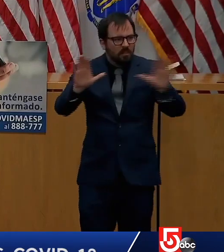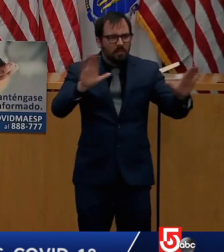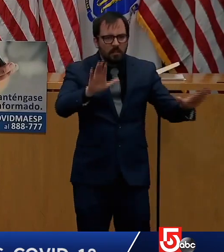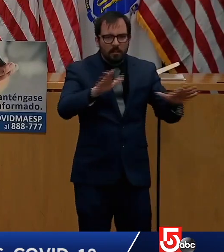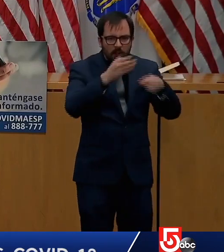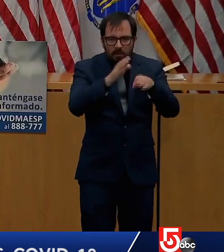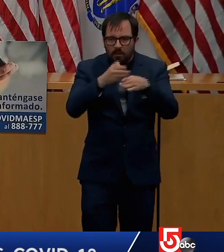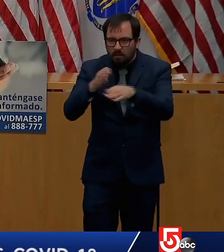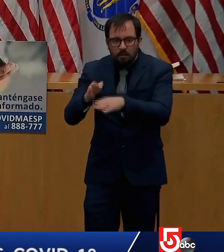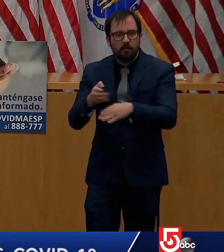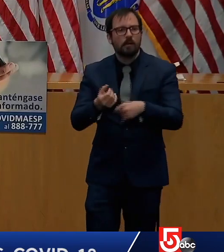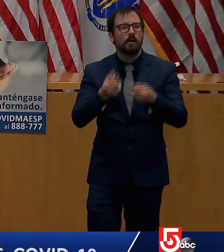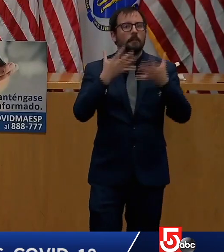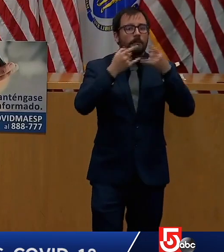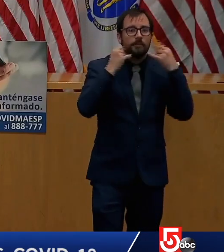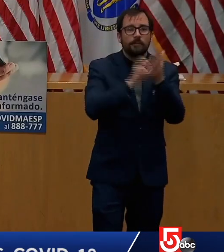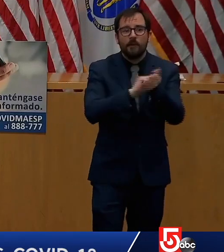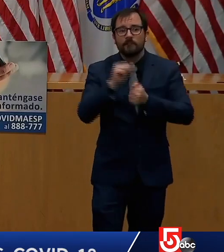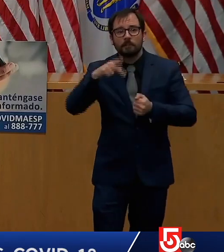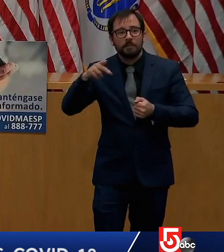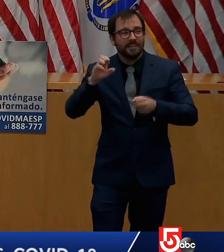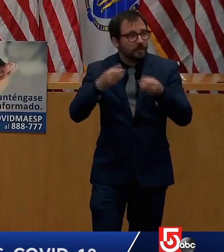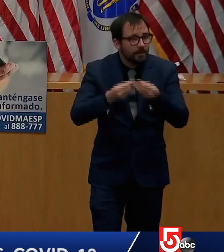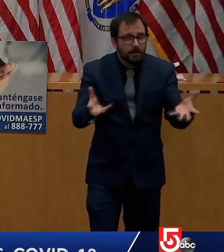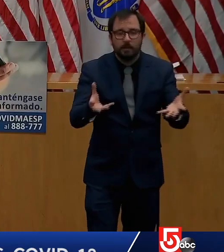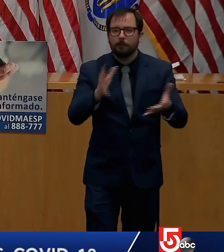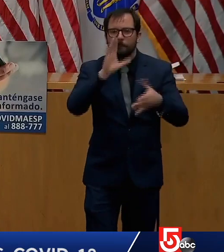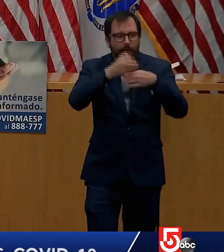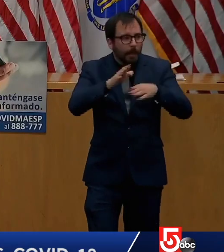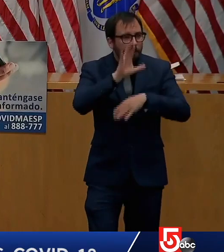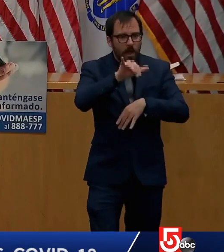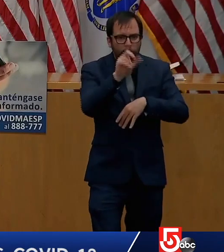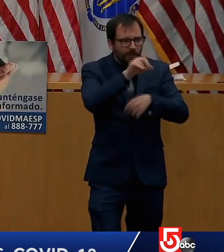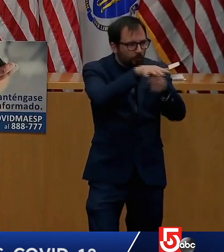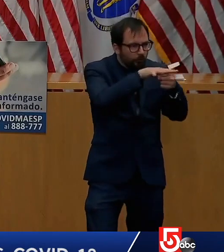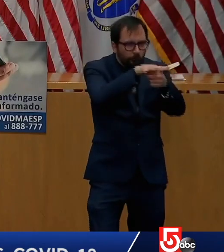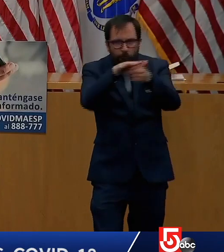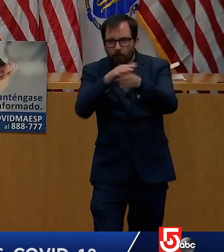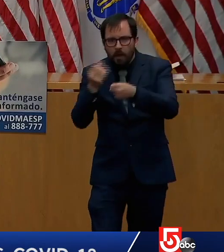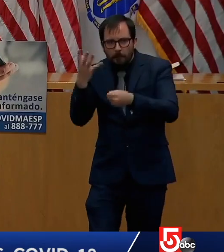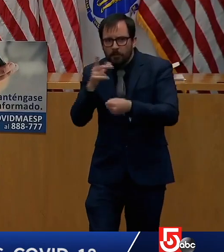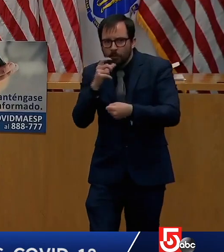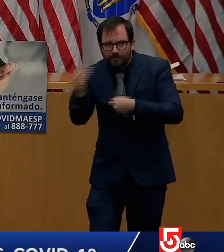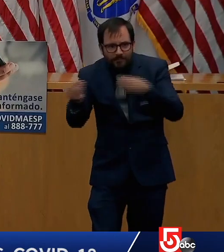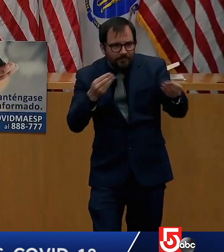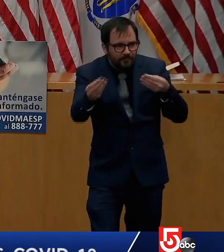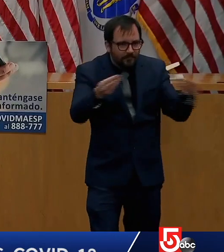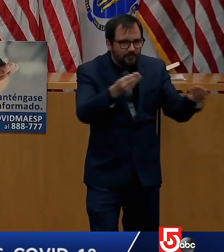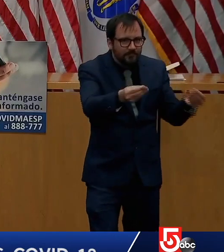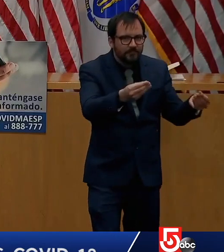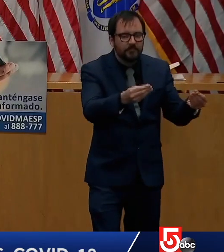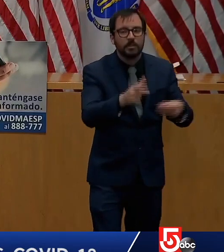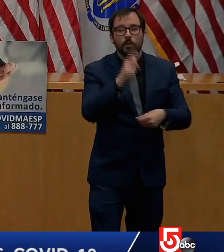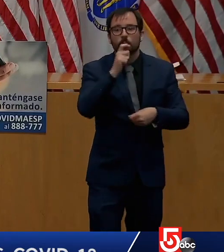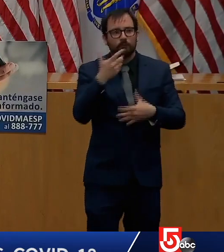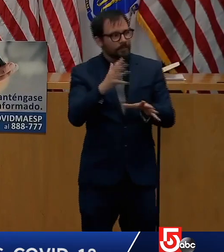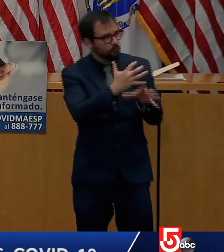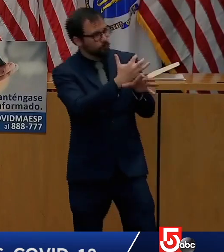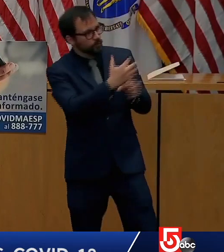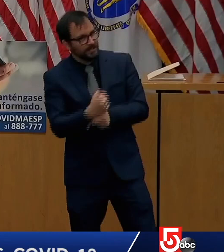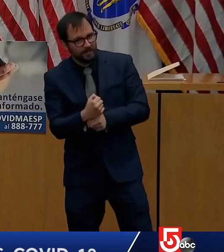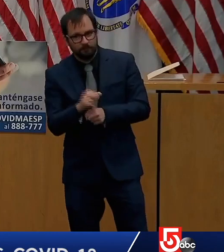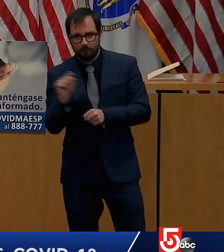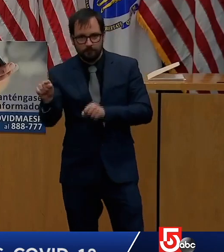and geography. It also includes a list of long-term care facilities along with the percentage range of the number of positive